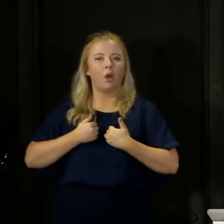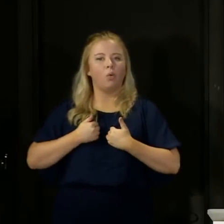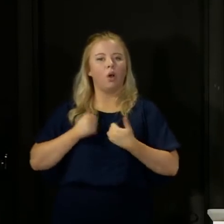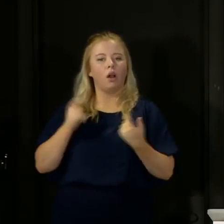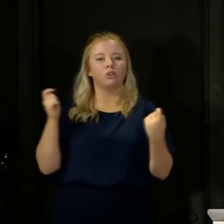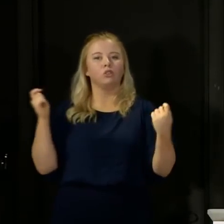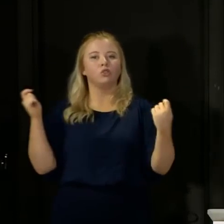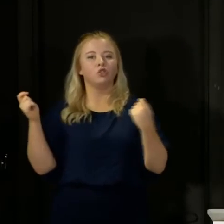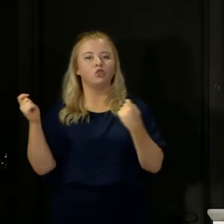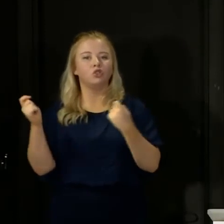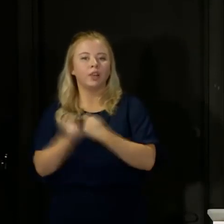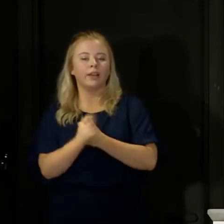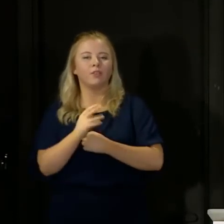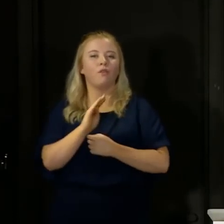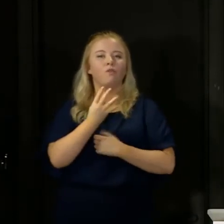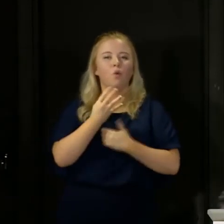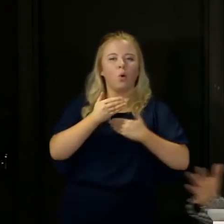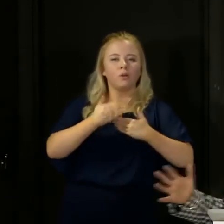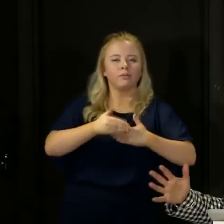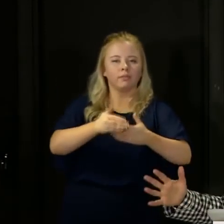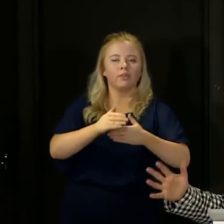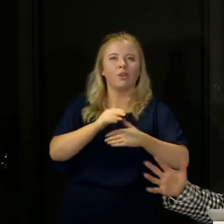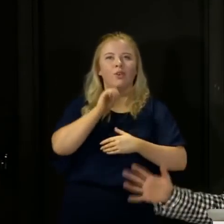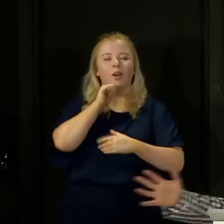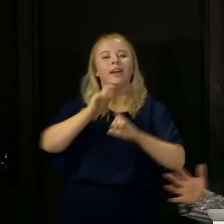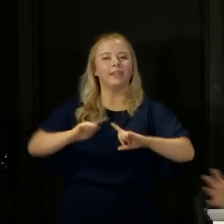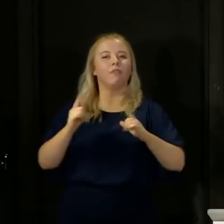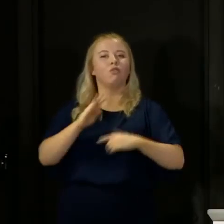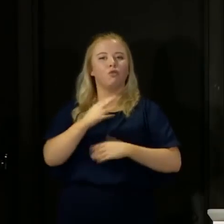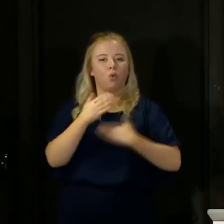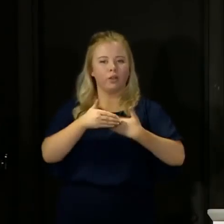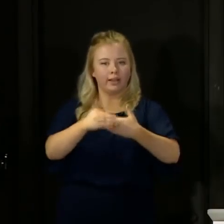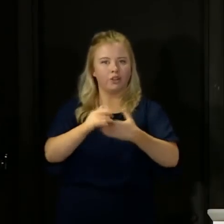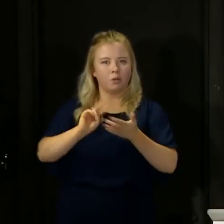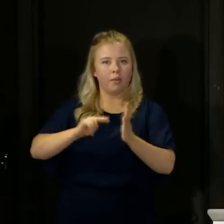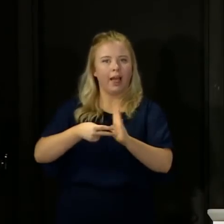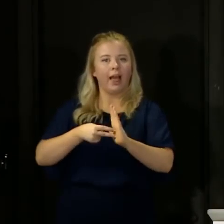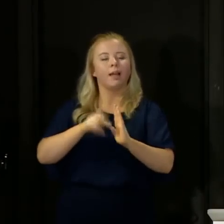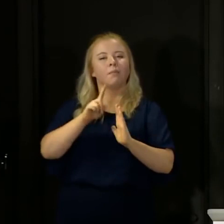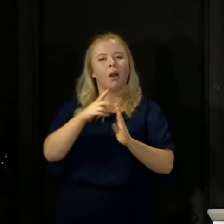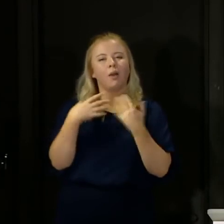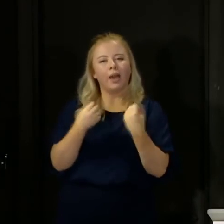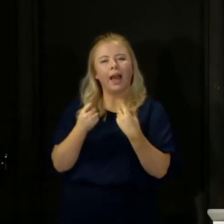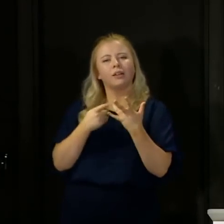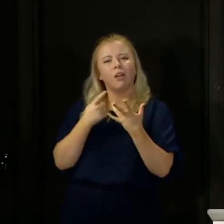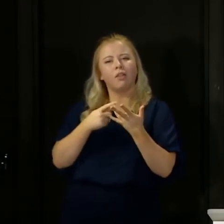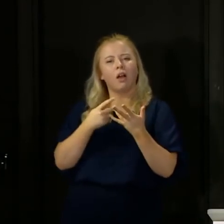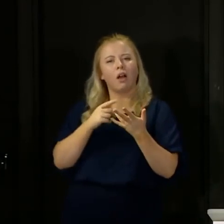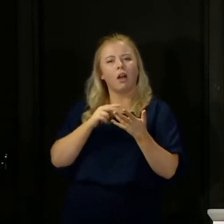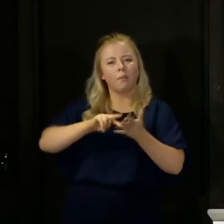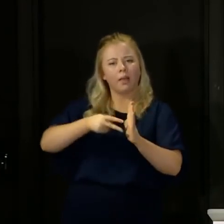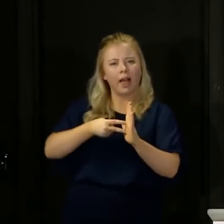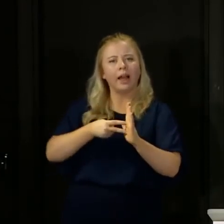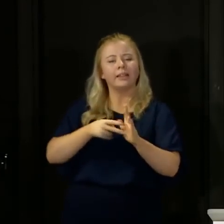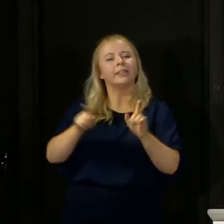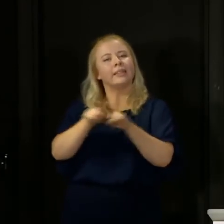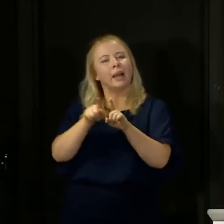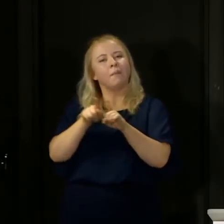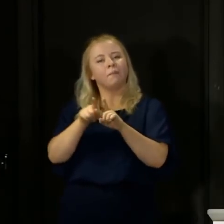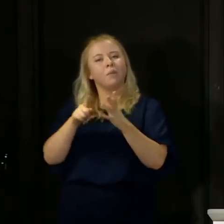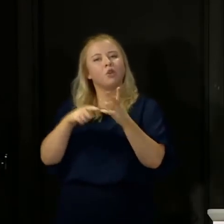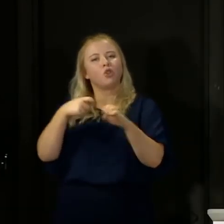from, if you remember, the four stage, not the current four stage plan to come out of lockdown, but that four stage plan that all four nations of the UK